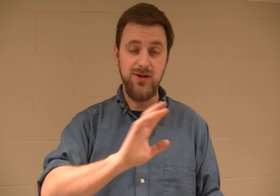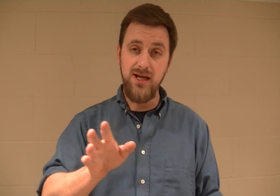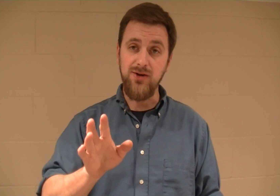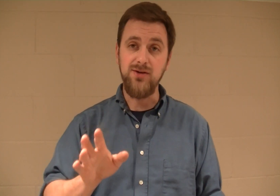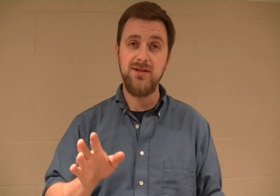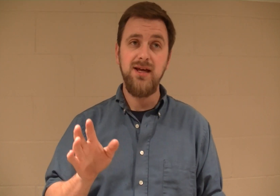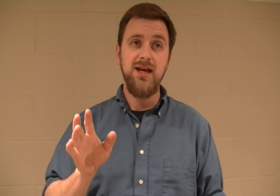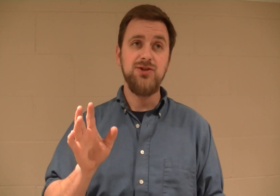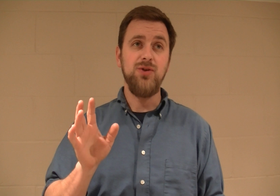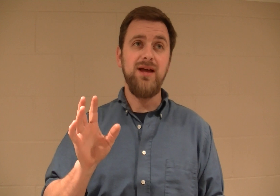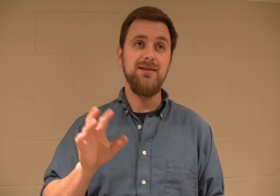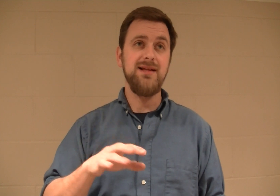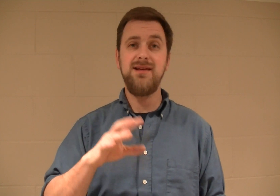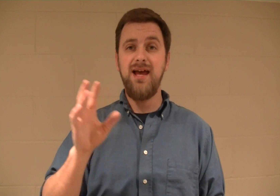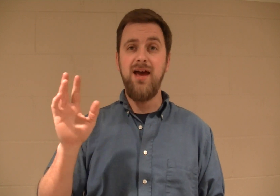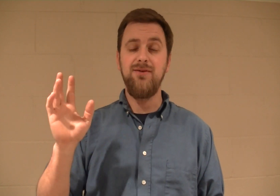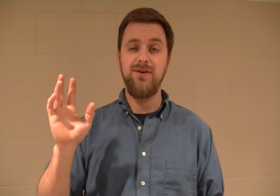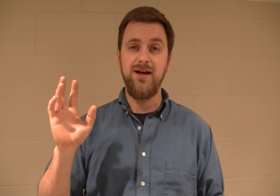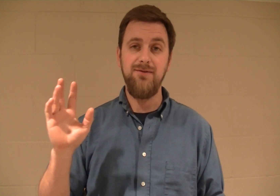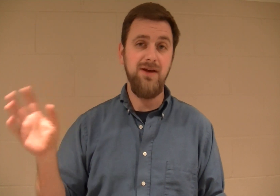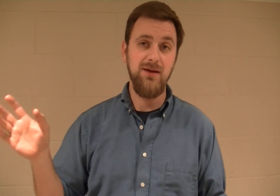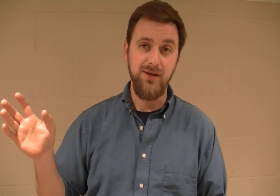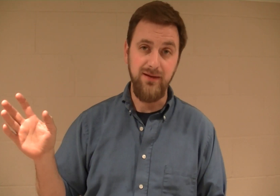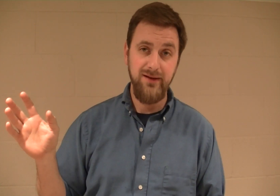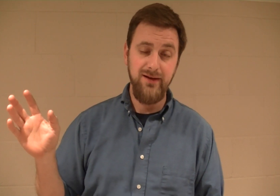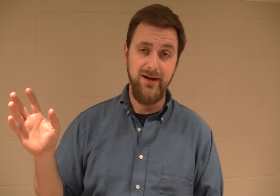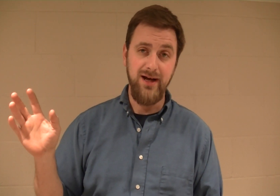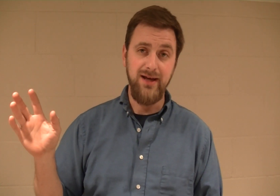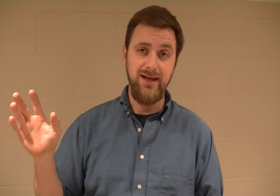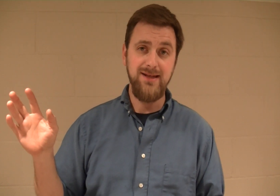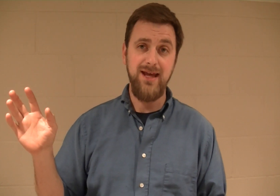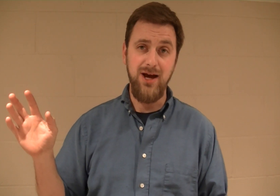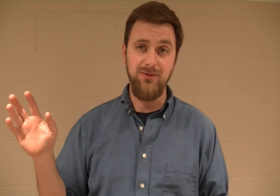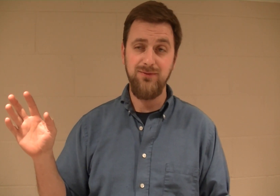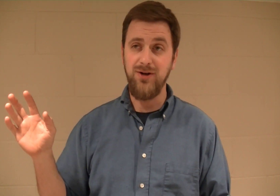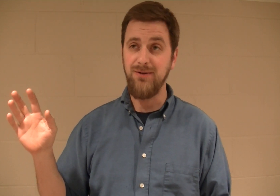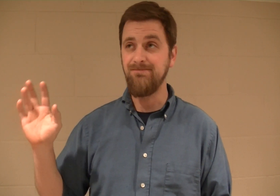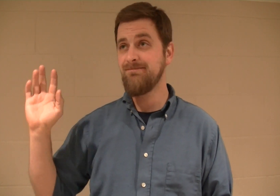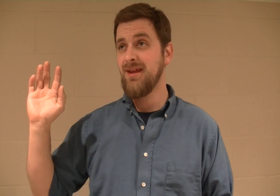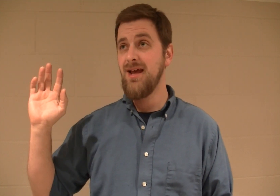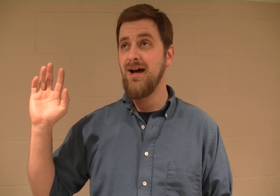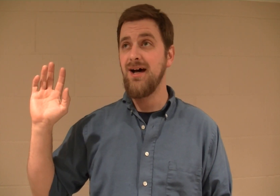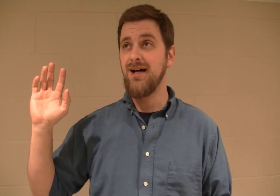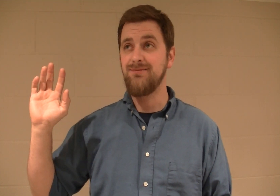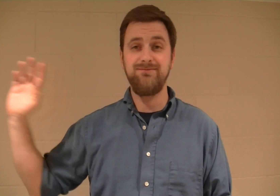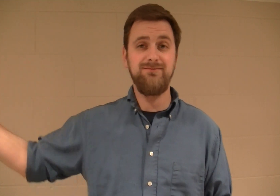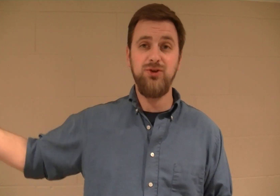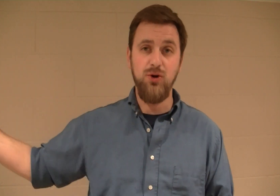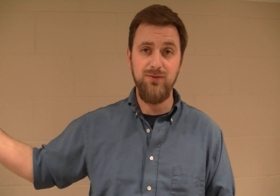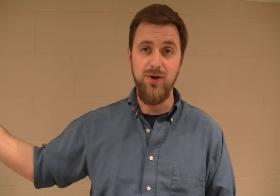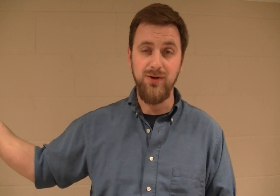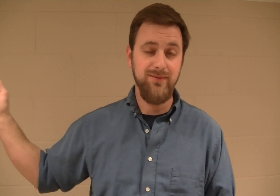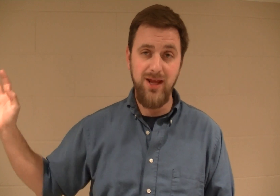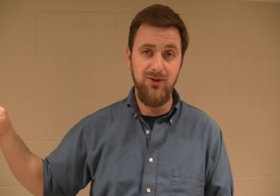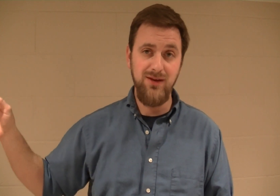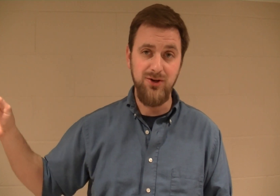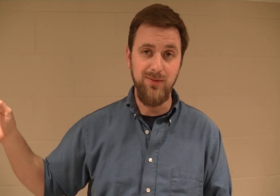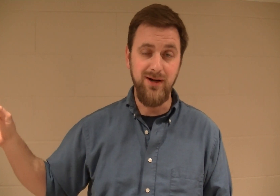years. So let's say I have a family in town from Norfolk. They don't live in Omaha.